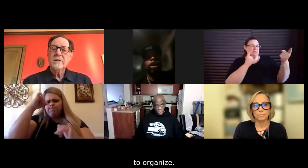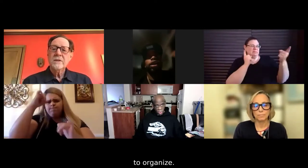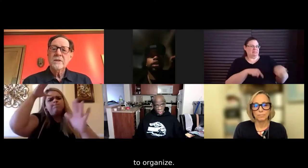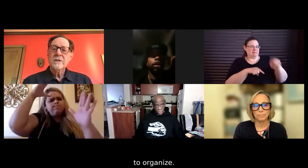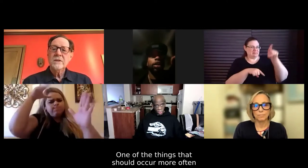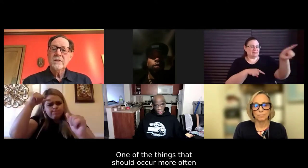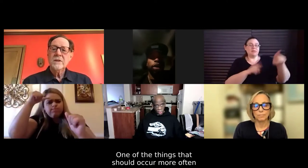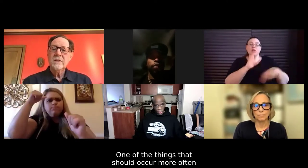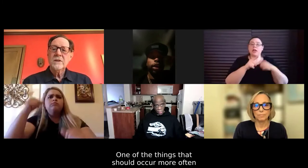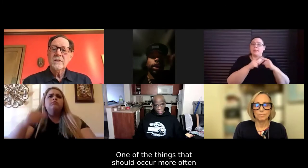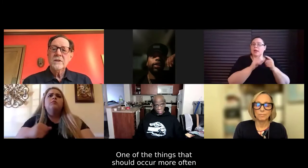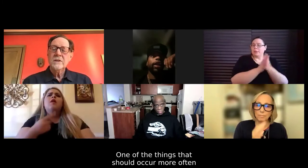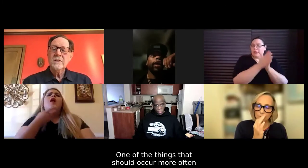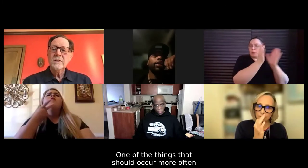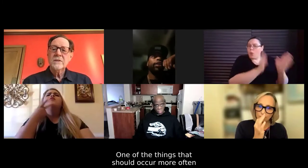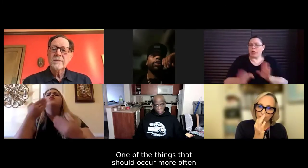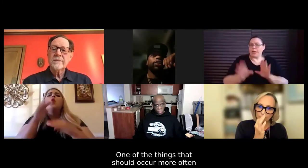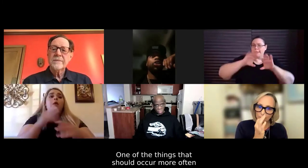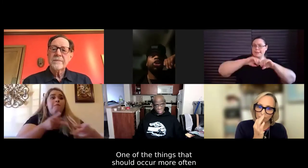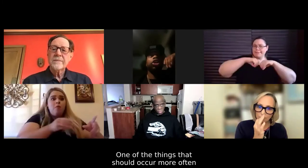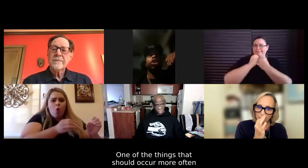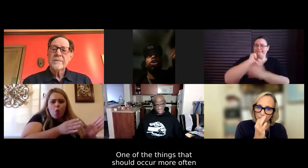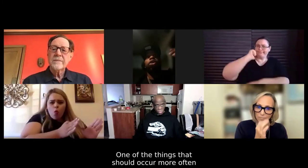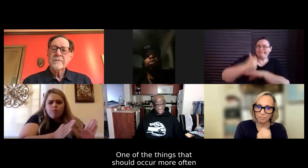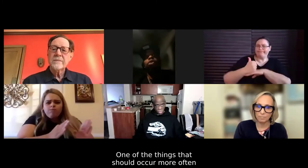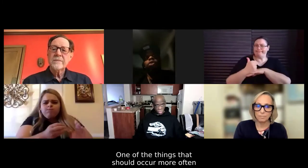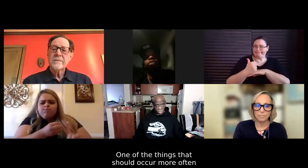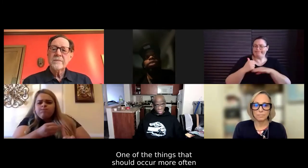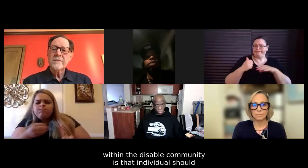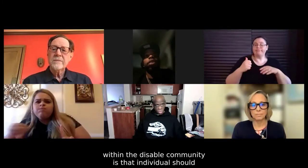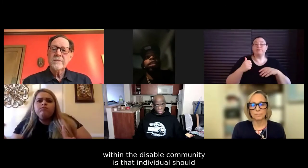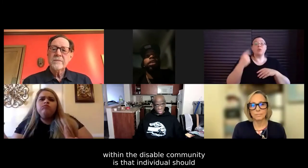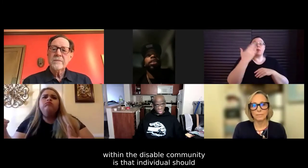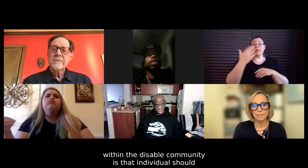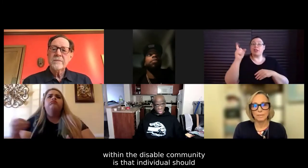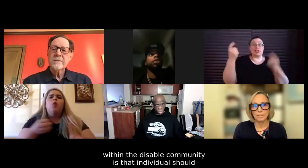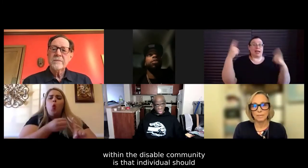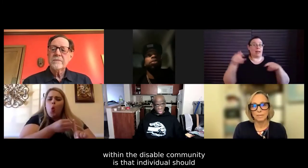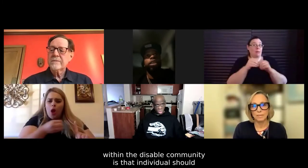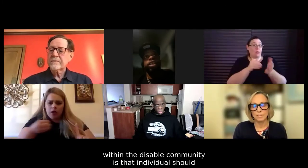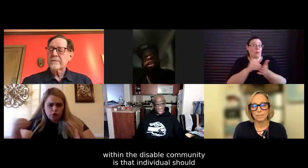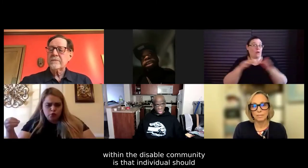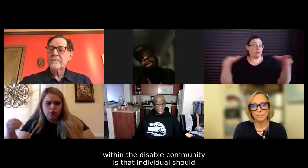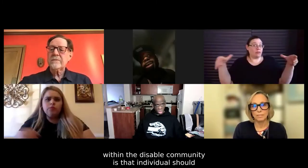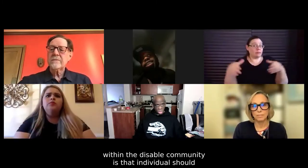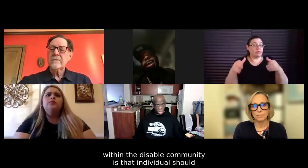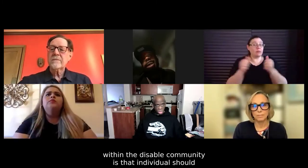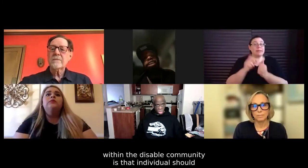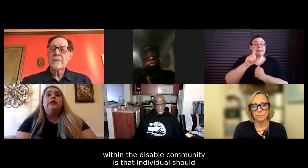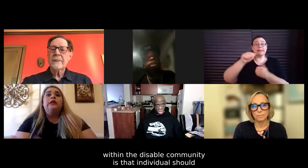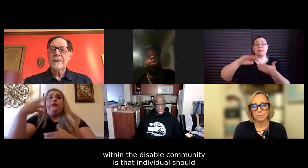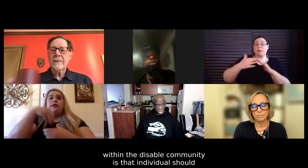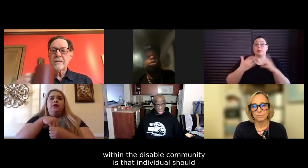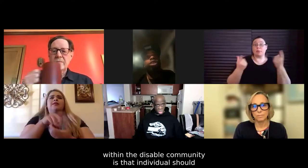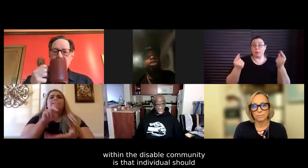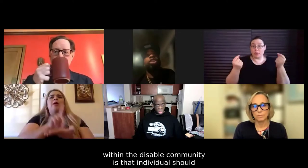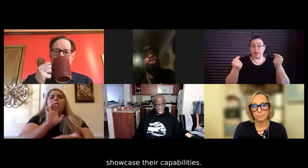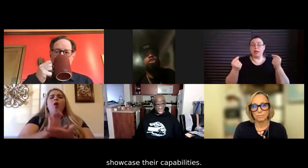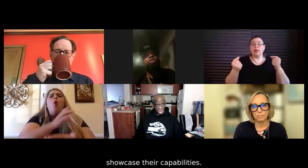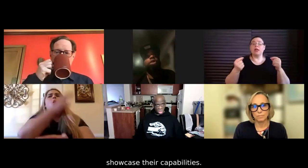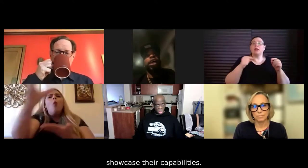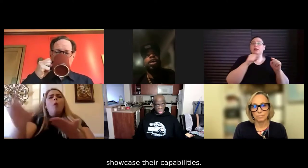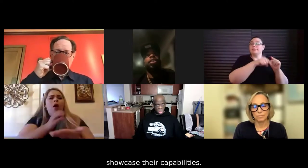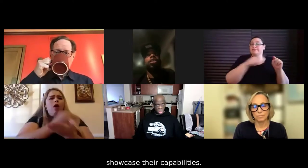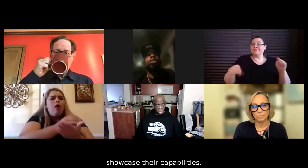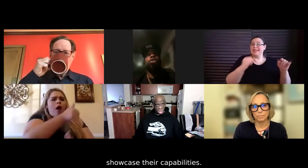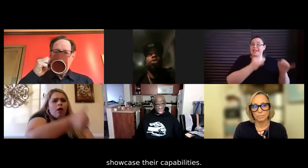organize. One of the things that should occur more often within the disabled community is that individuals should